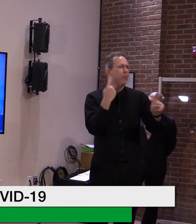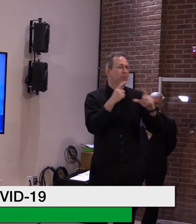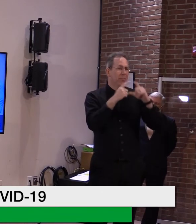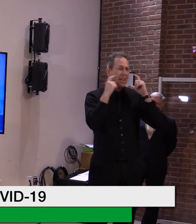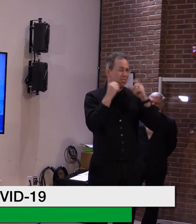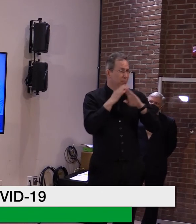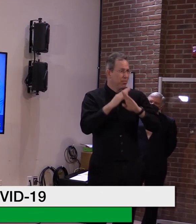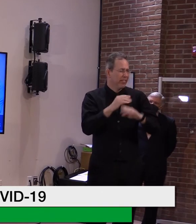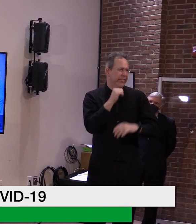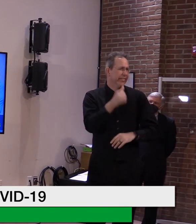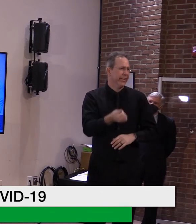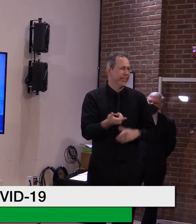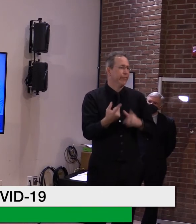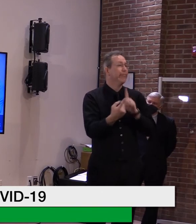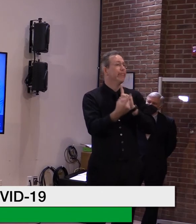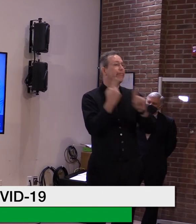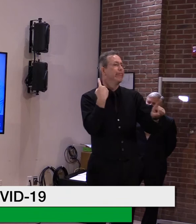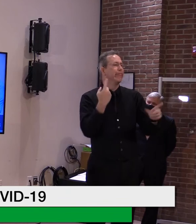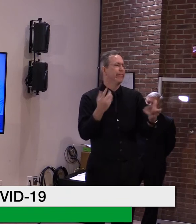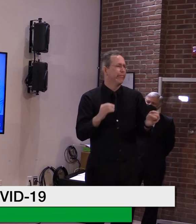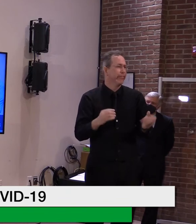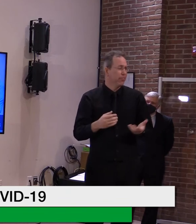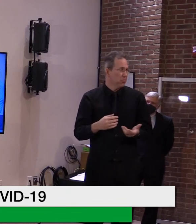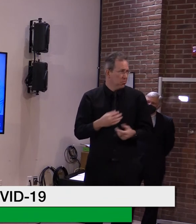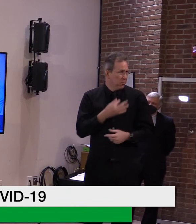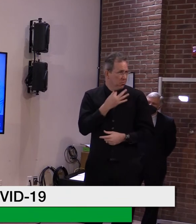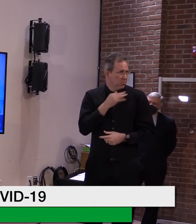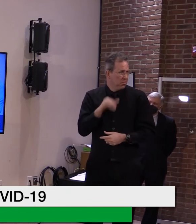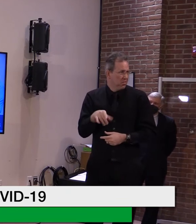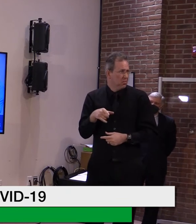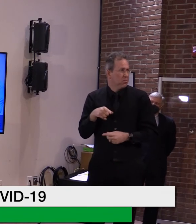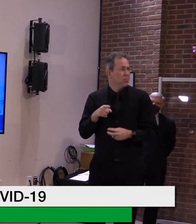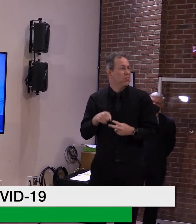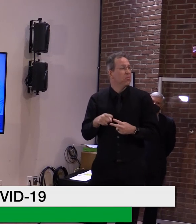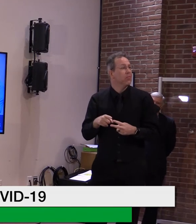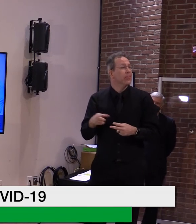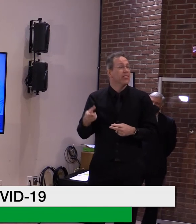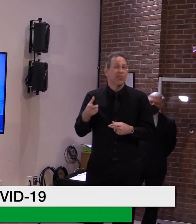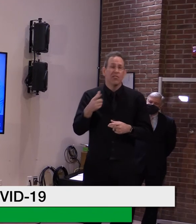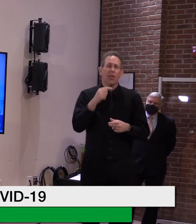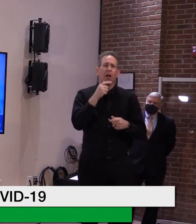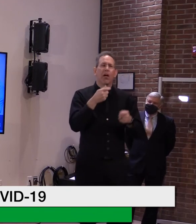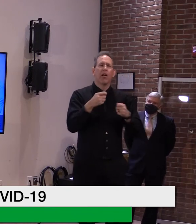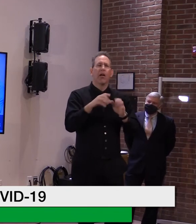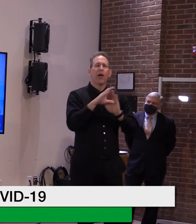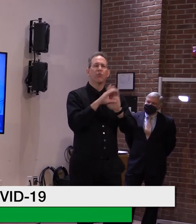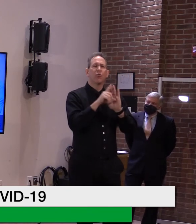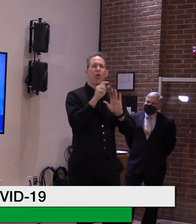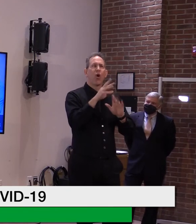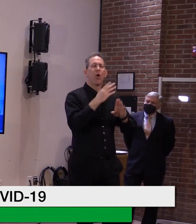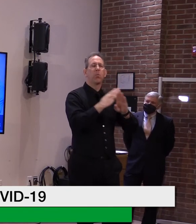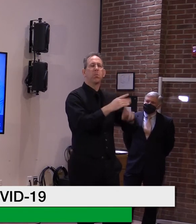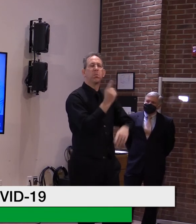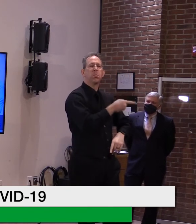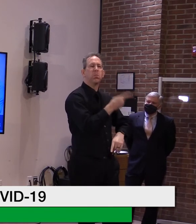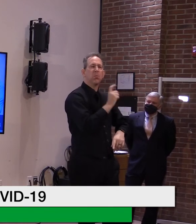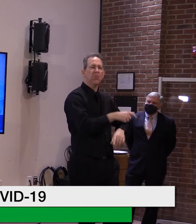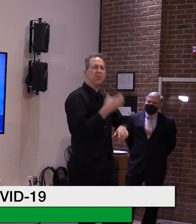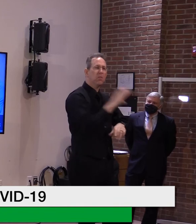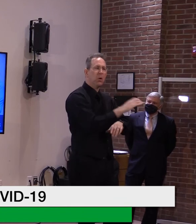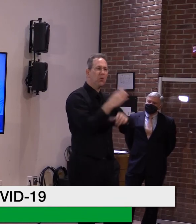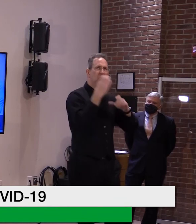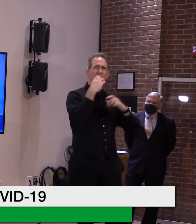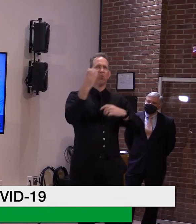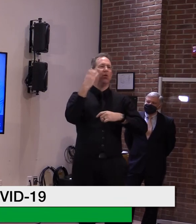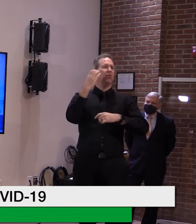part from a constitutional standpoint, I think, uh, we're quite confident, uh, that it is constitutional, uh, the powers that I have